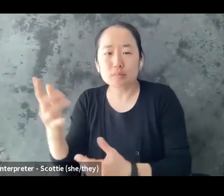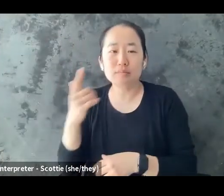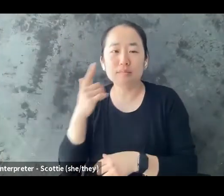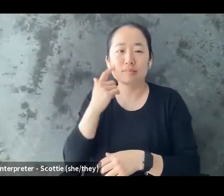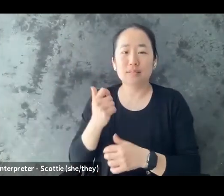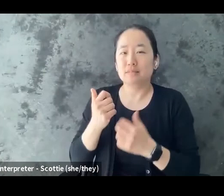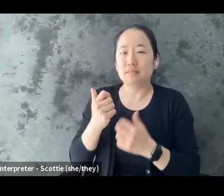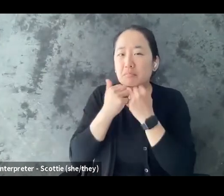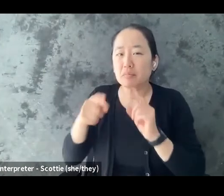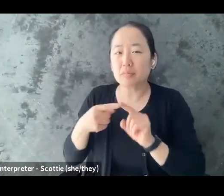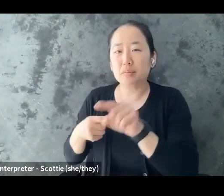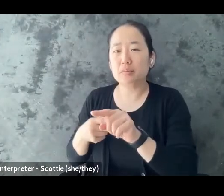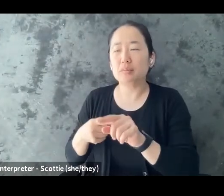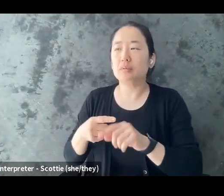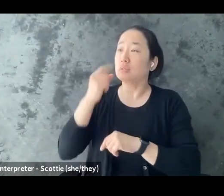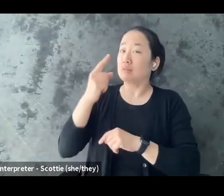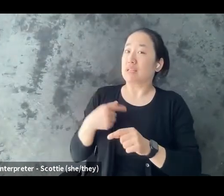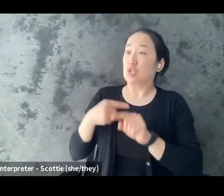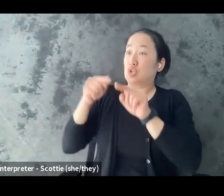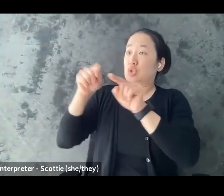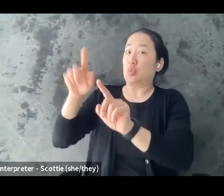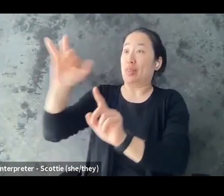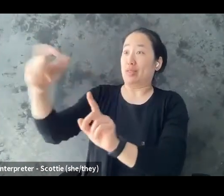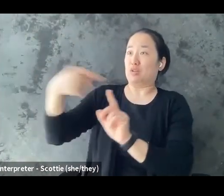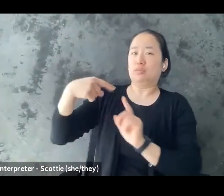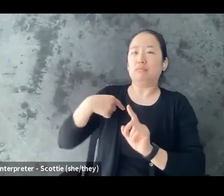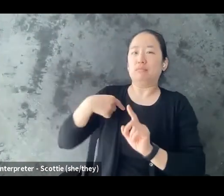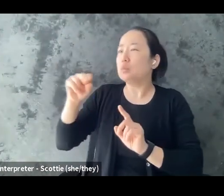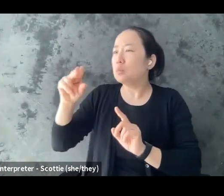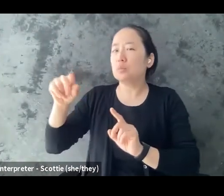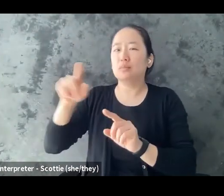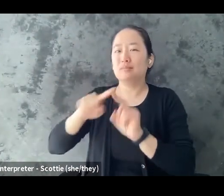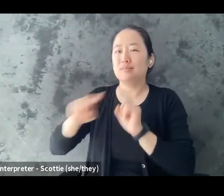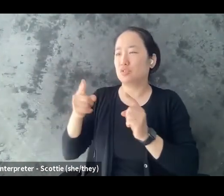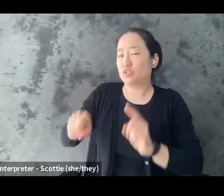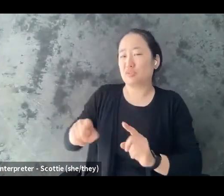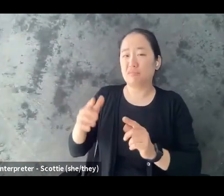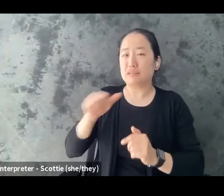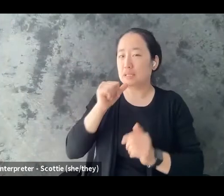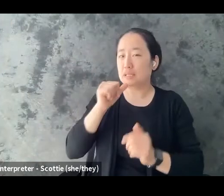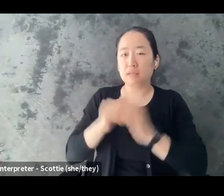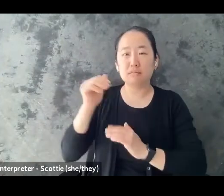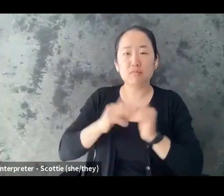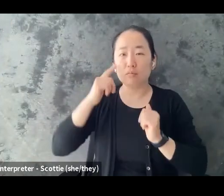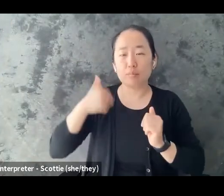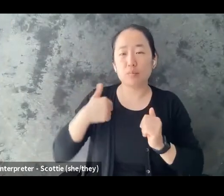it's something that is just something that is uncomfortable for me and because of my past experiences so here's a boundary